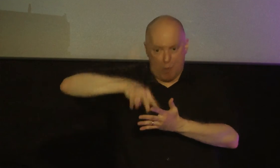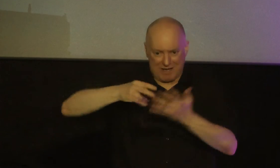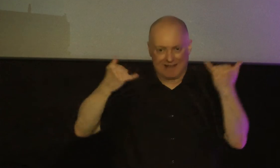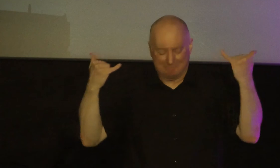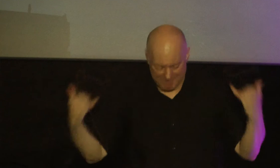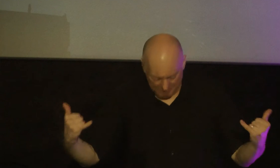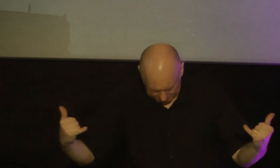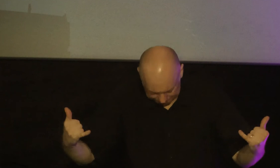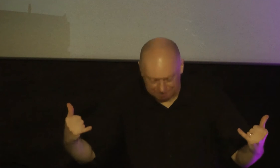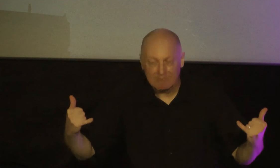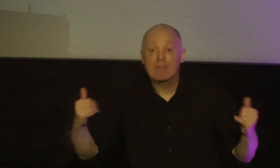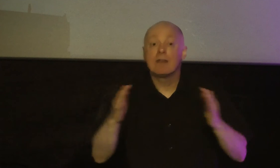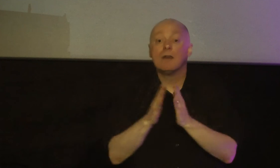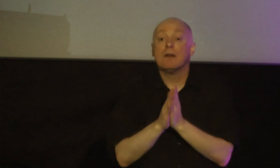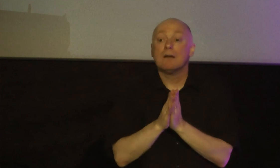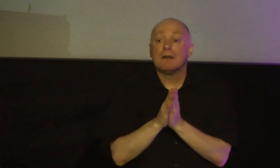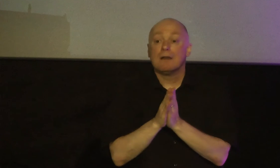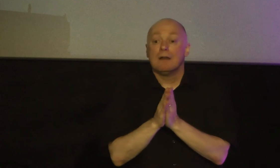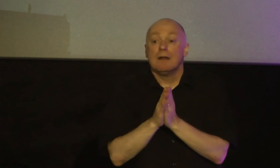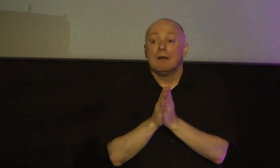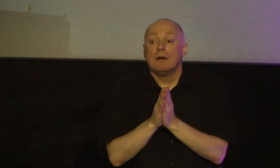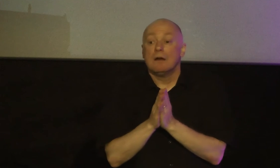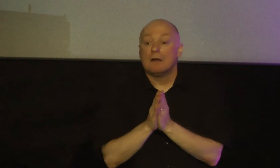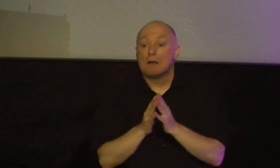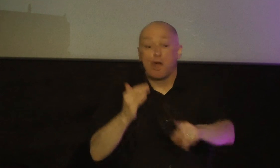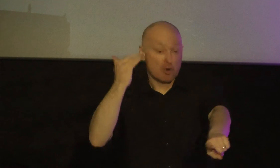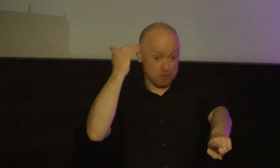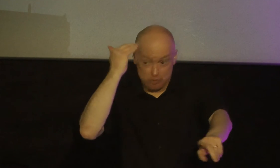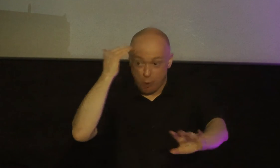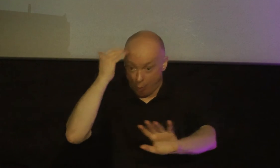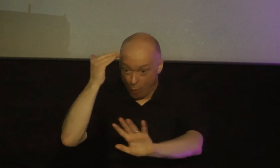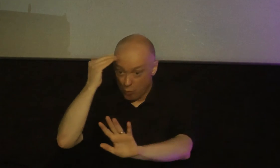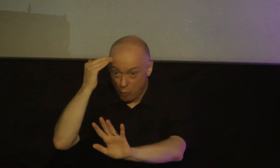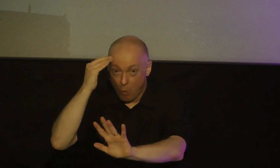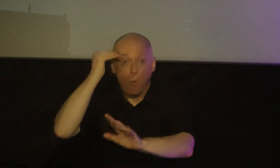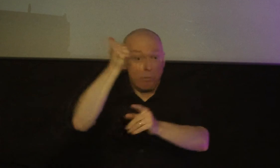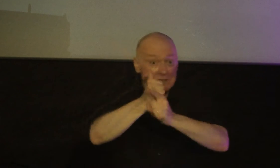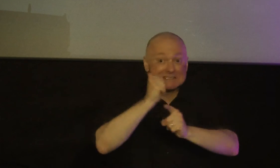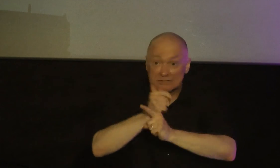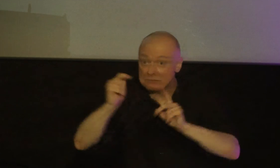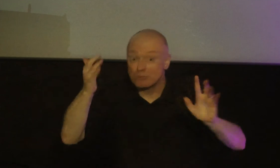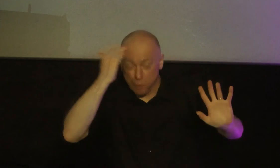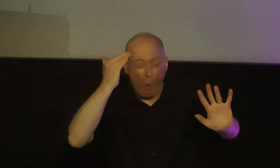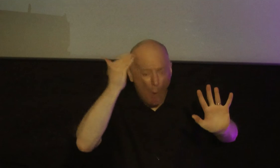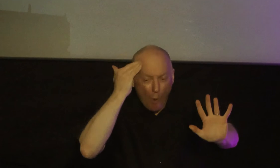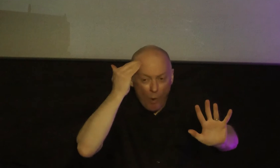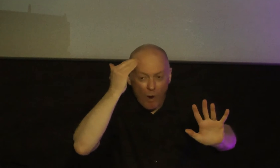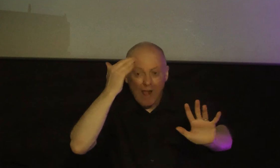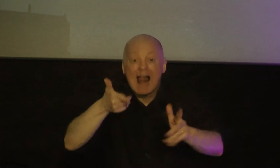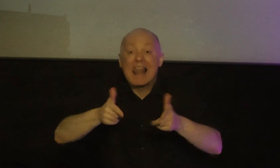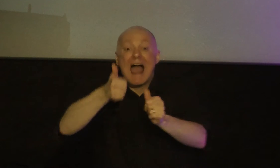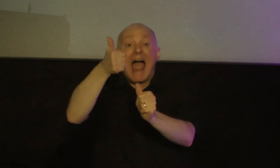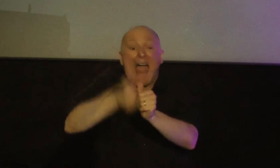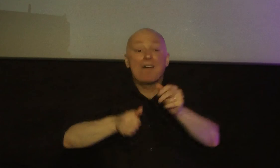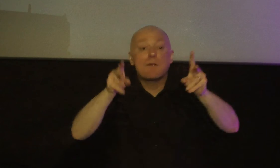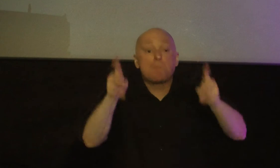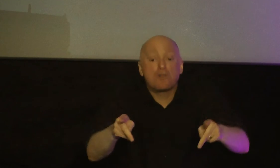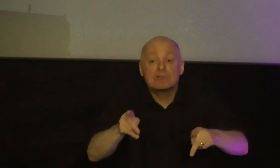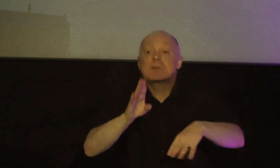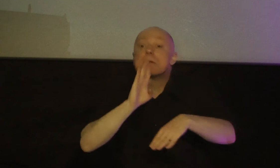says he says this know this my beloved brothers let every person be quick